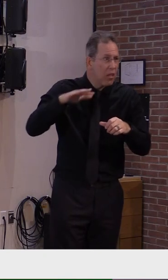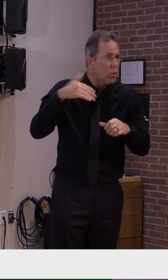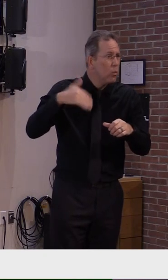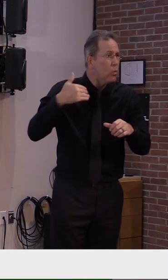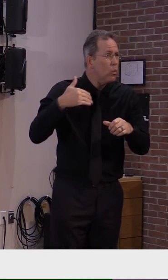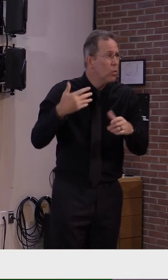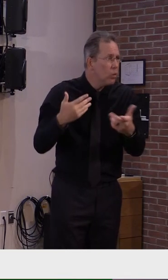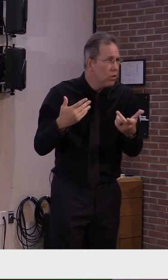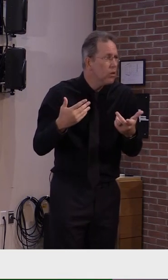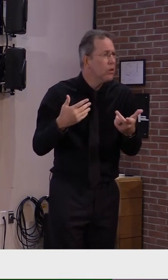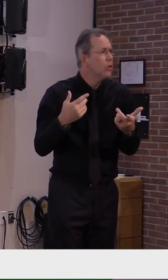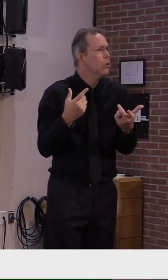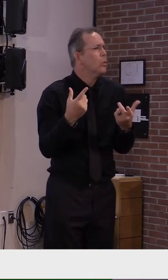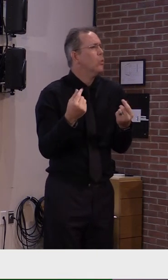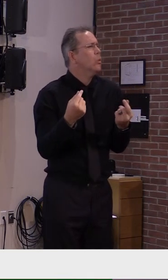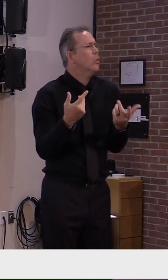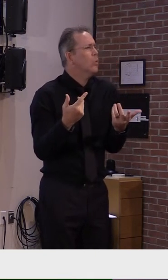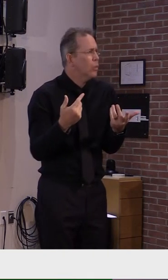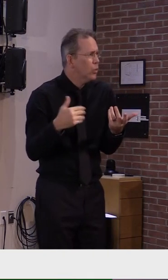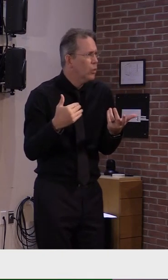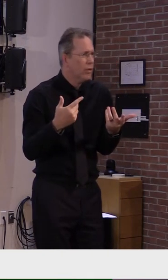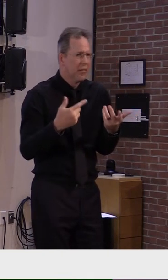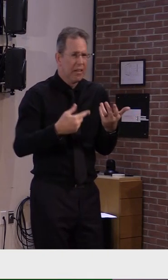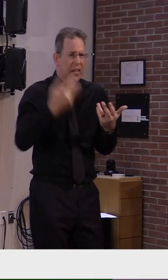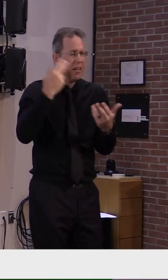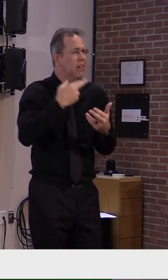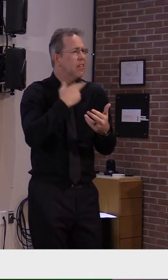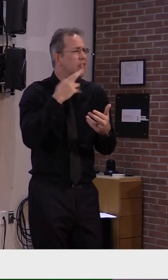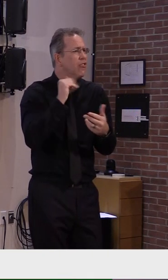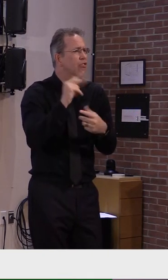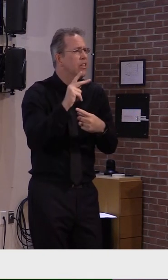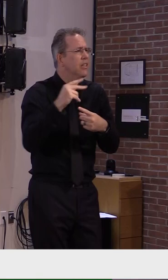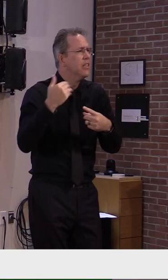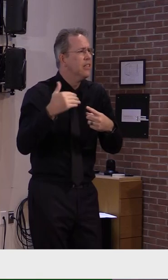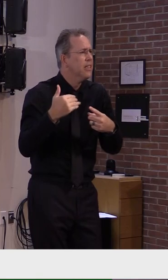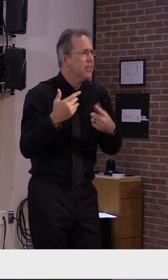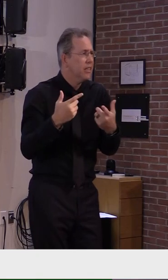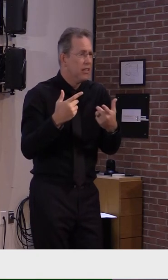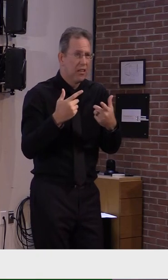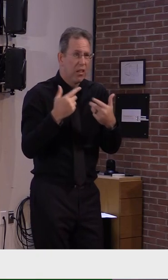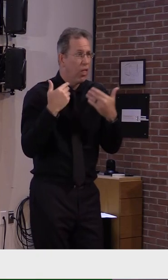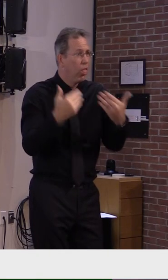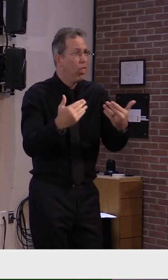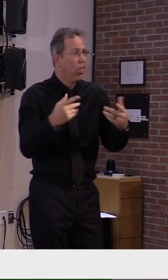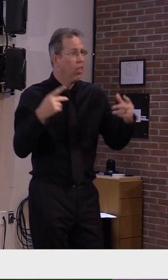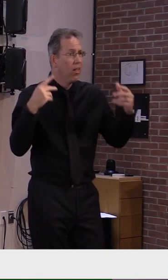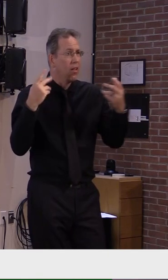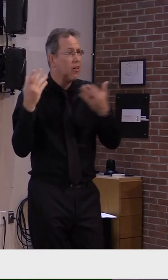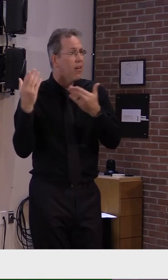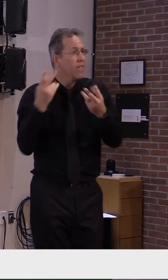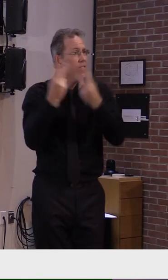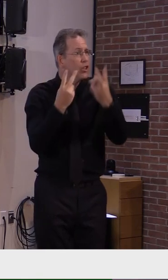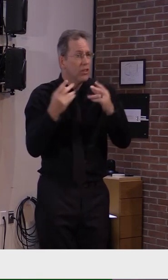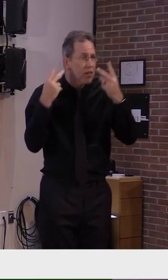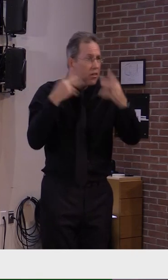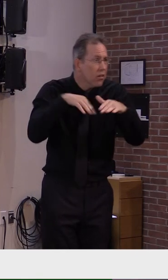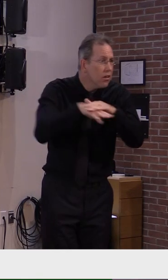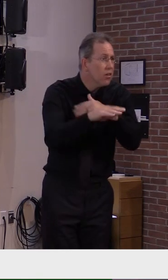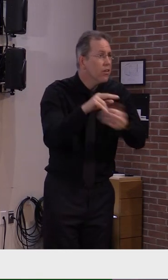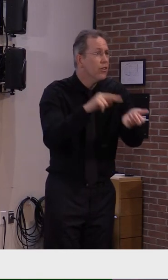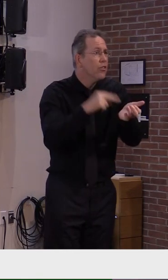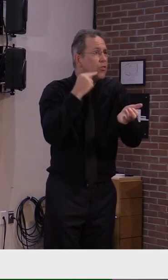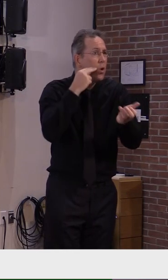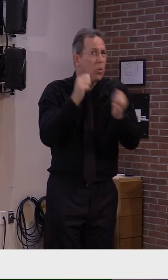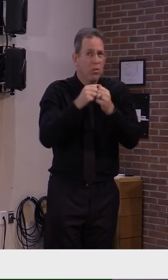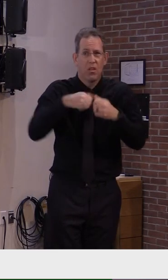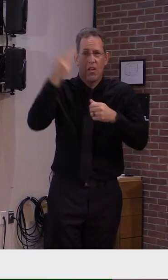at that level. And when you have a positive case that has been introduced